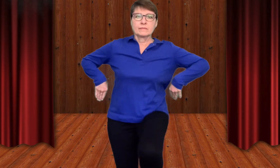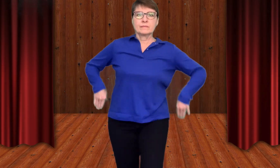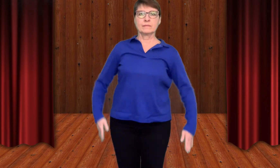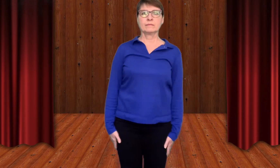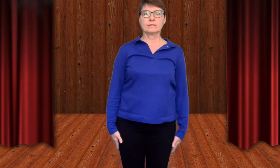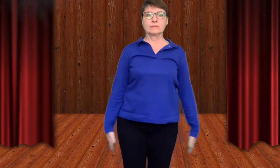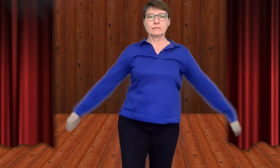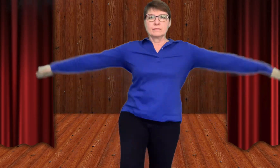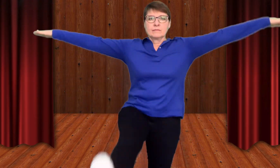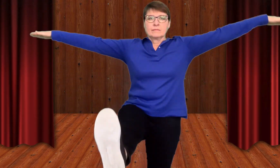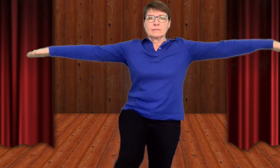Freeze.